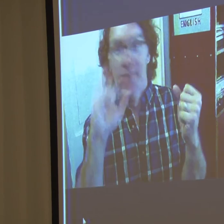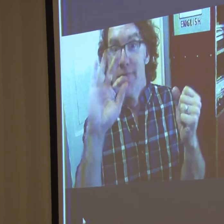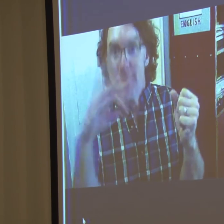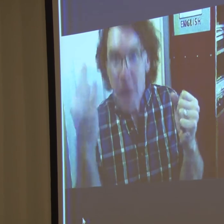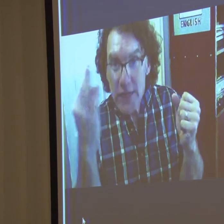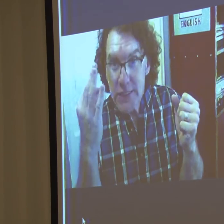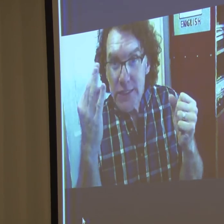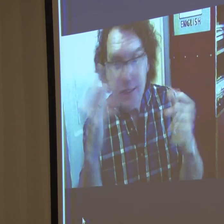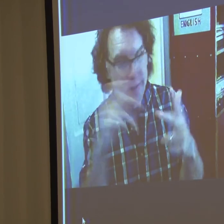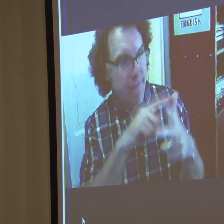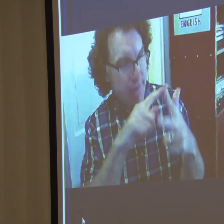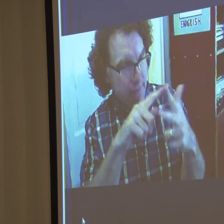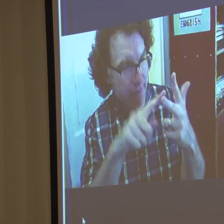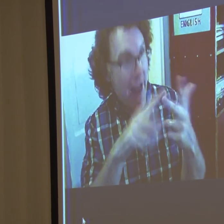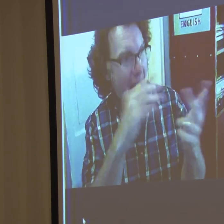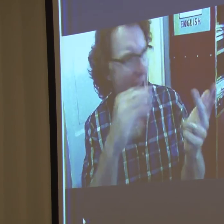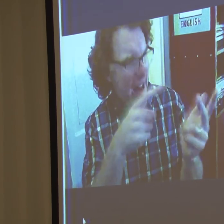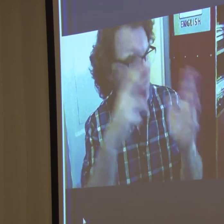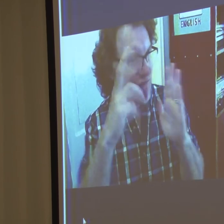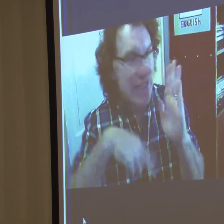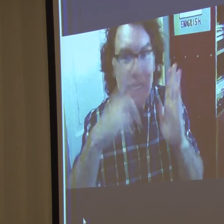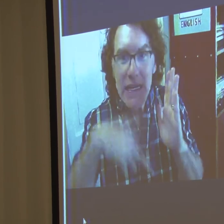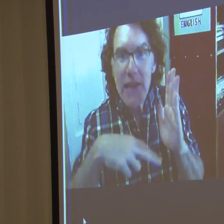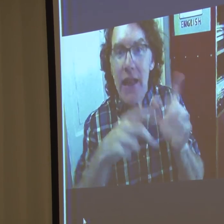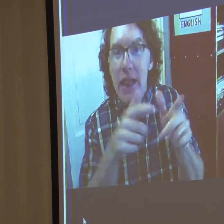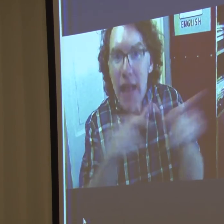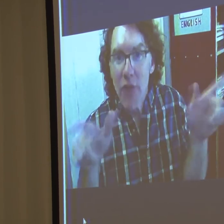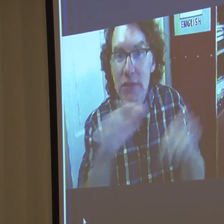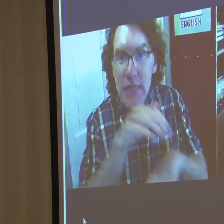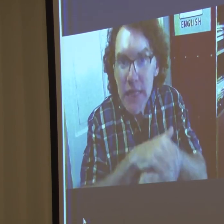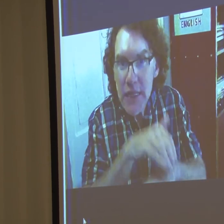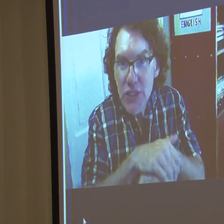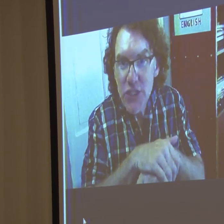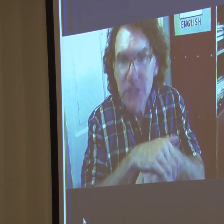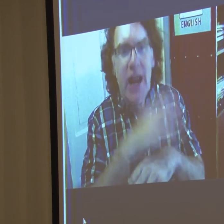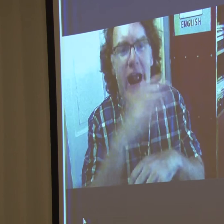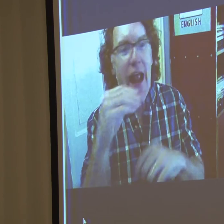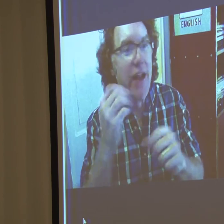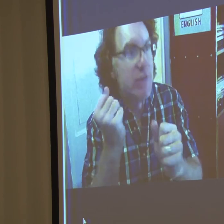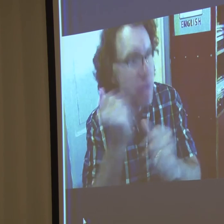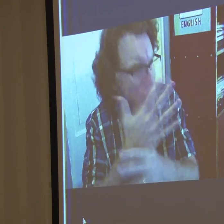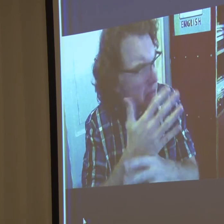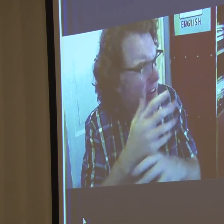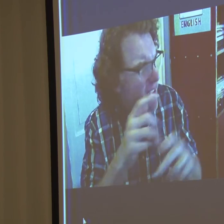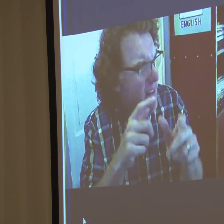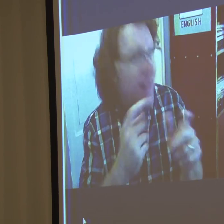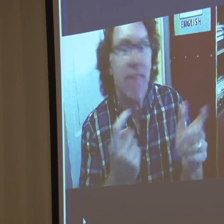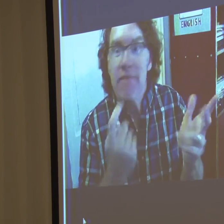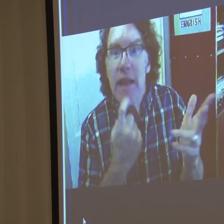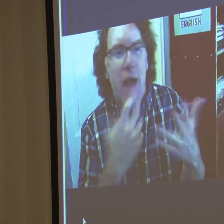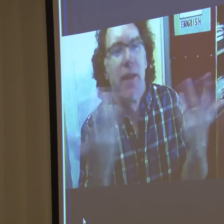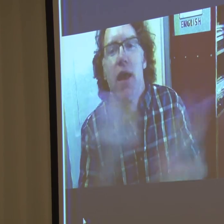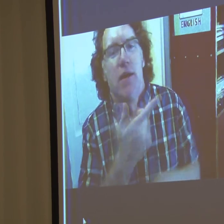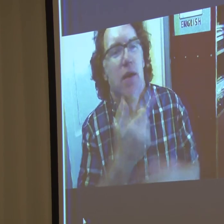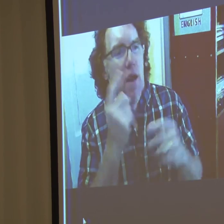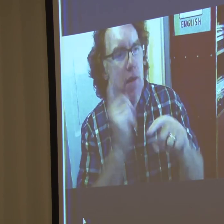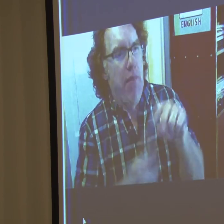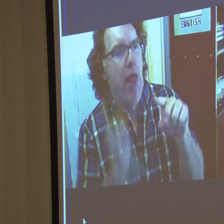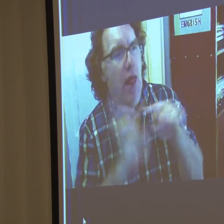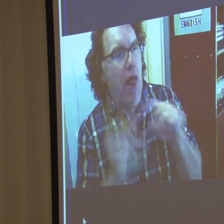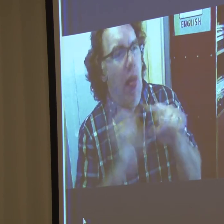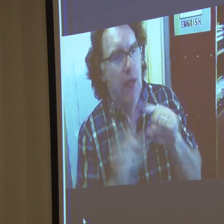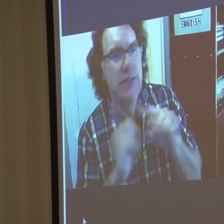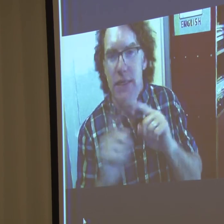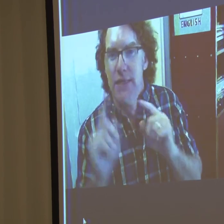Germany. They have their own sign language. And they also, many of them can read